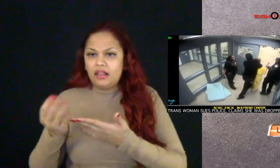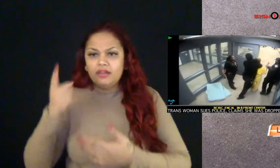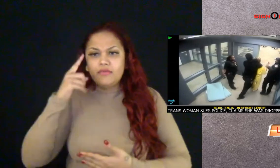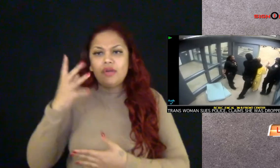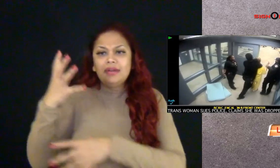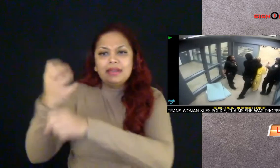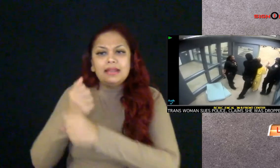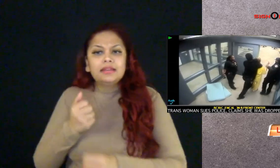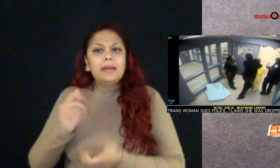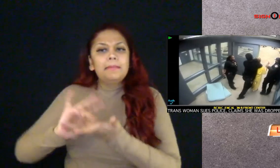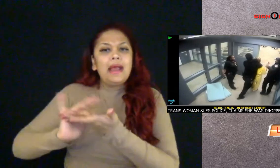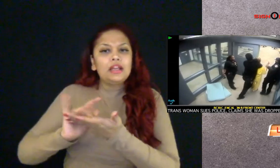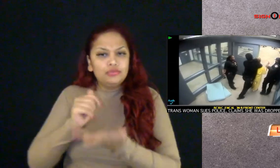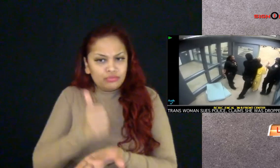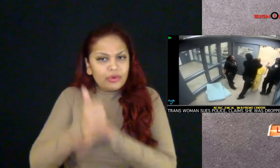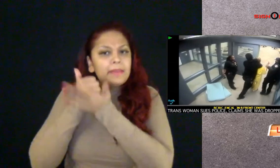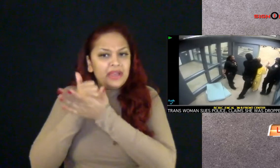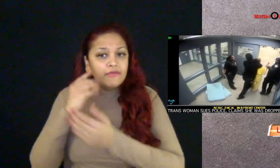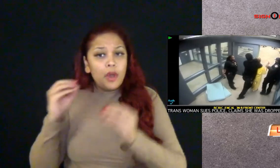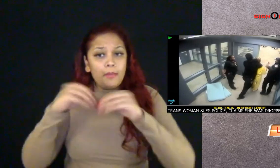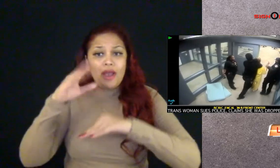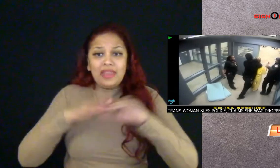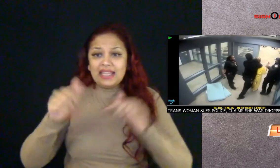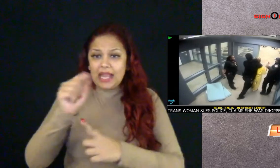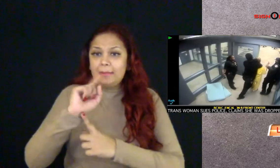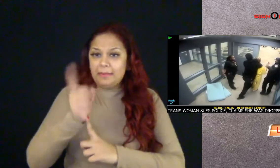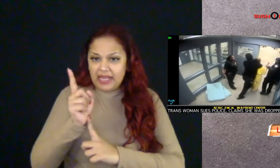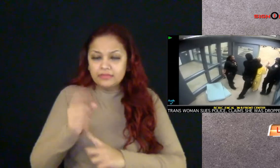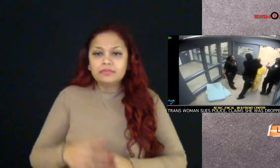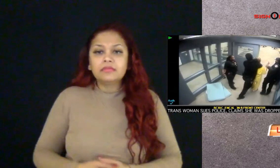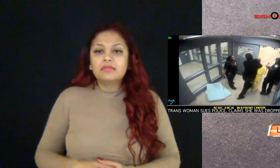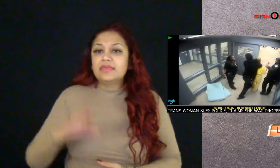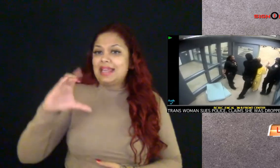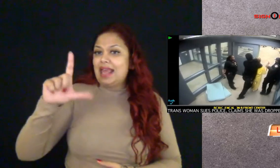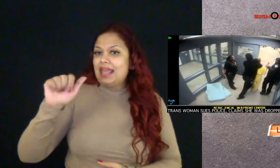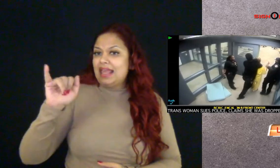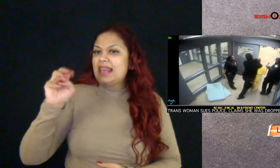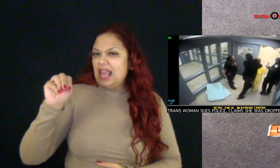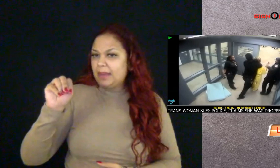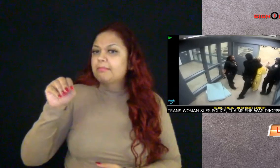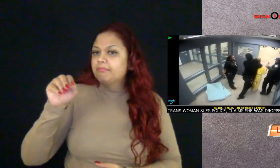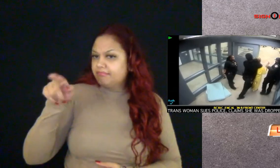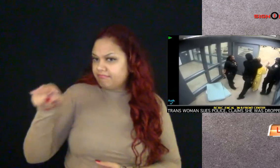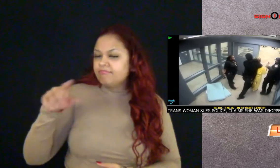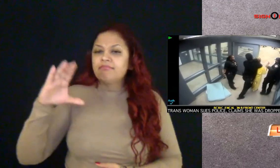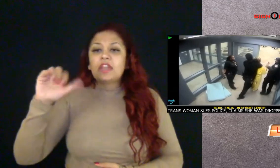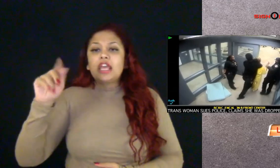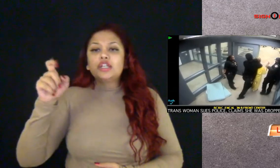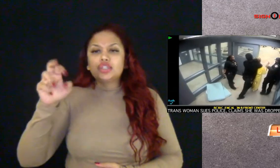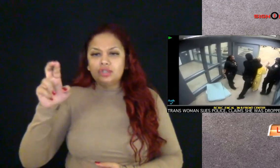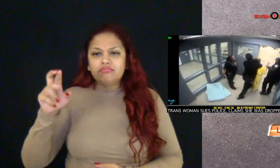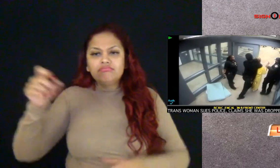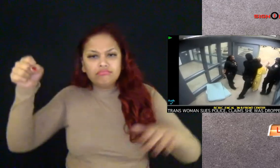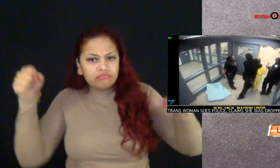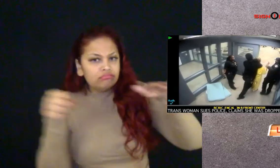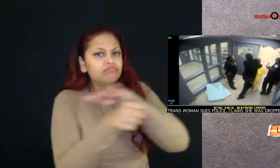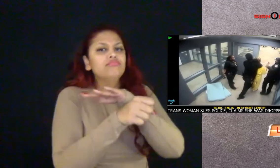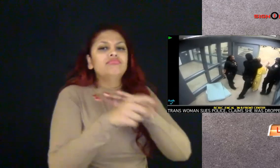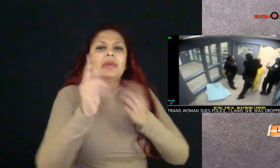The lawsuit accuses officers of failing to seek medical treatment for more than 10 minutes and claims